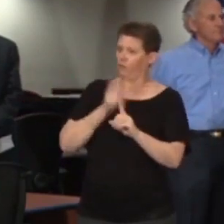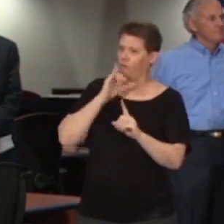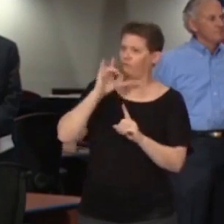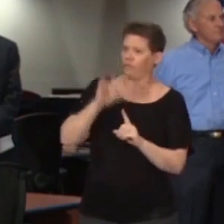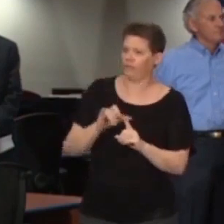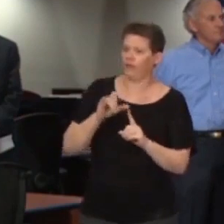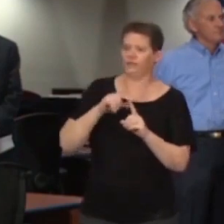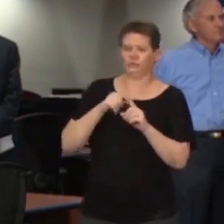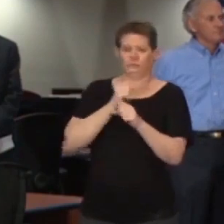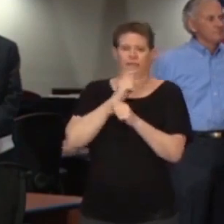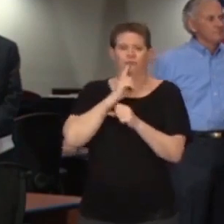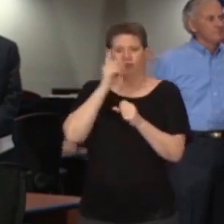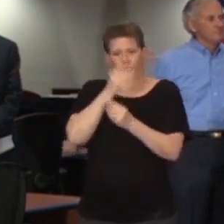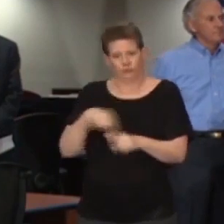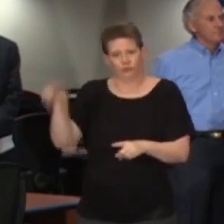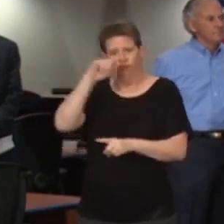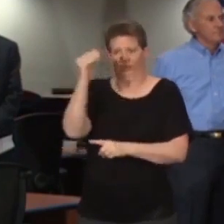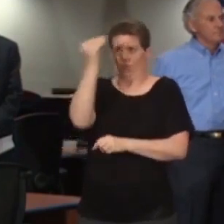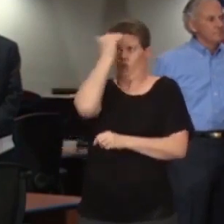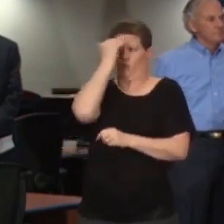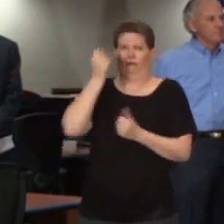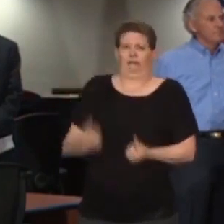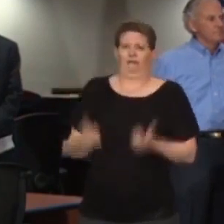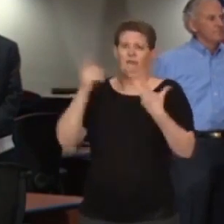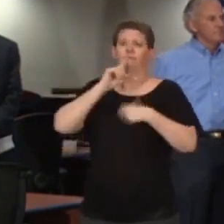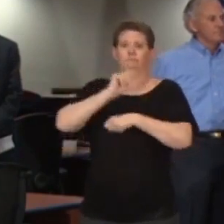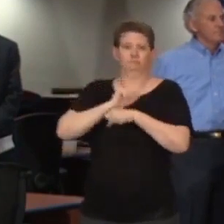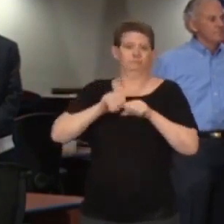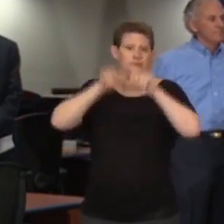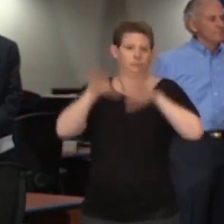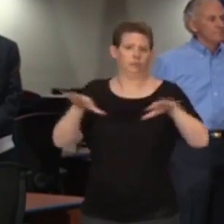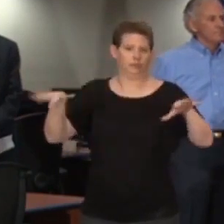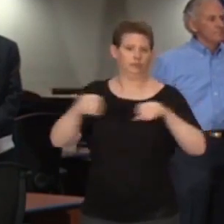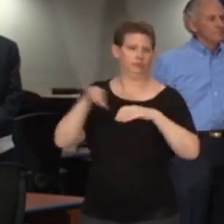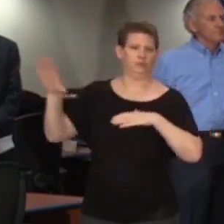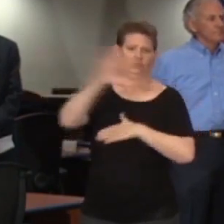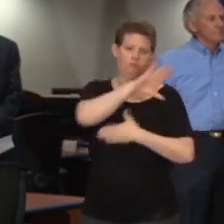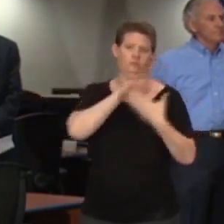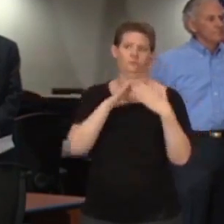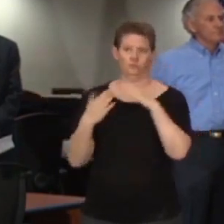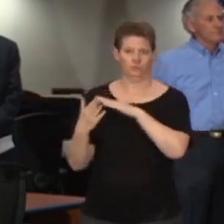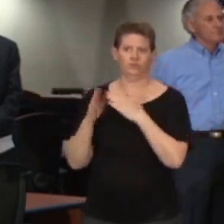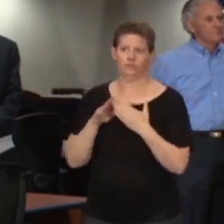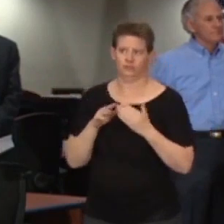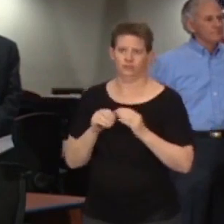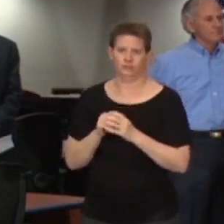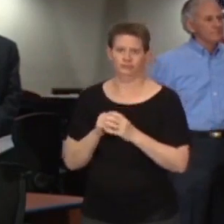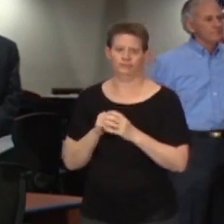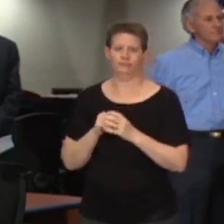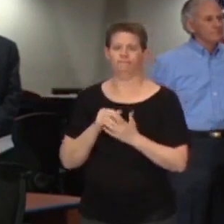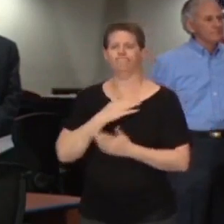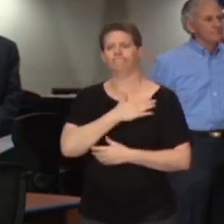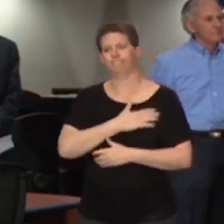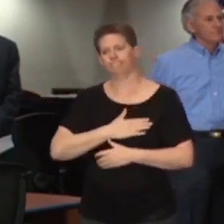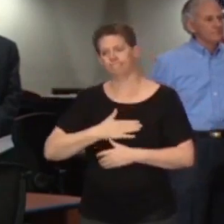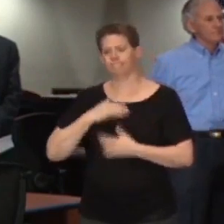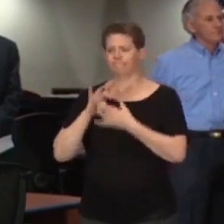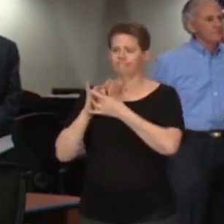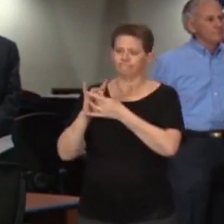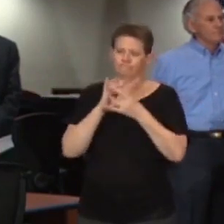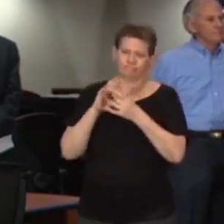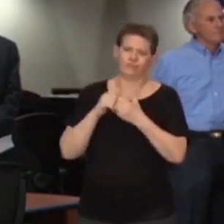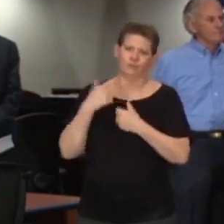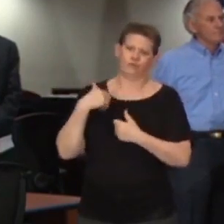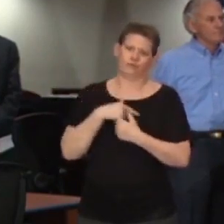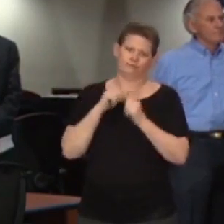about the real risk of disease spread in our communities. We ask for your continued cooperation with following